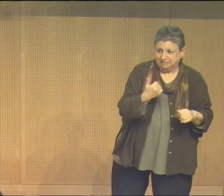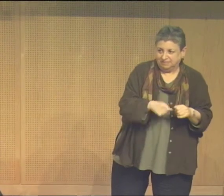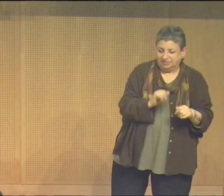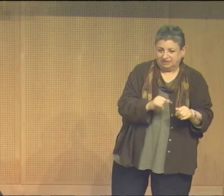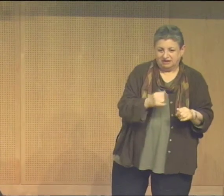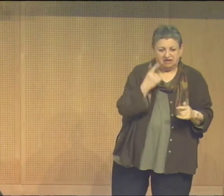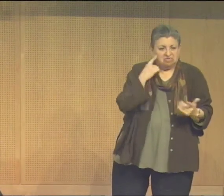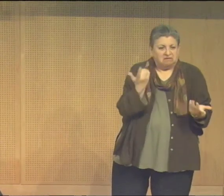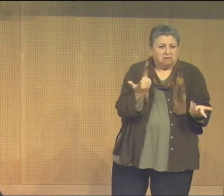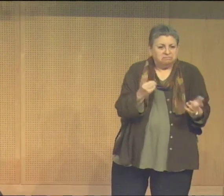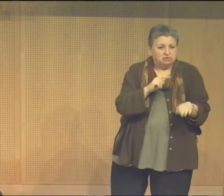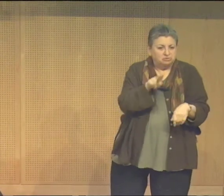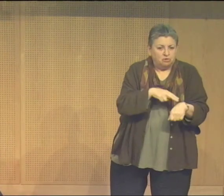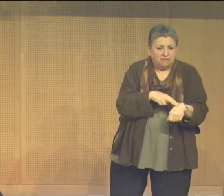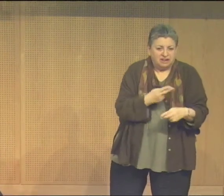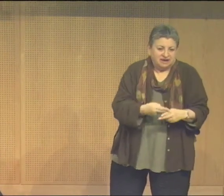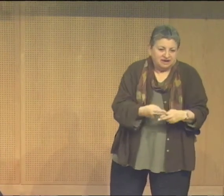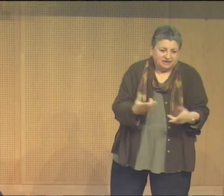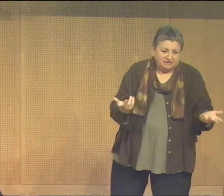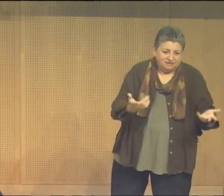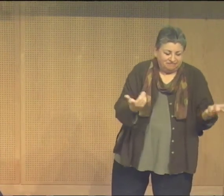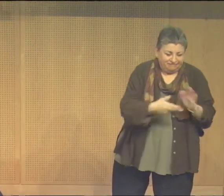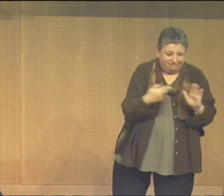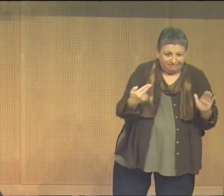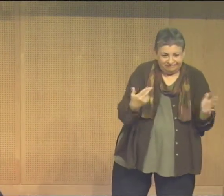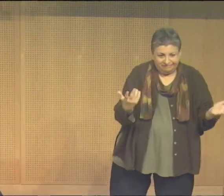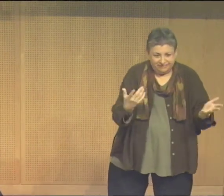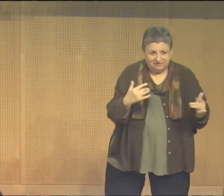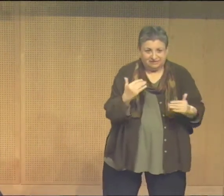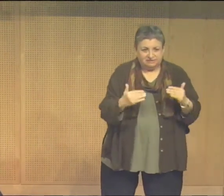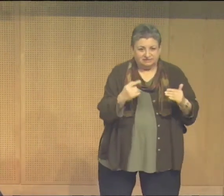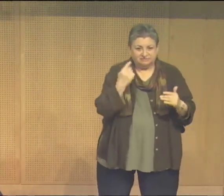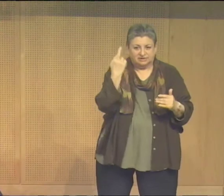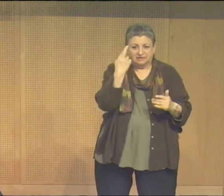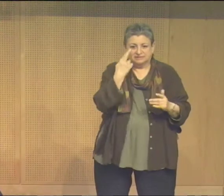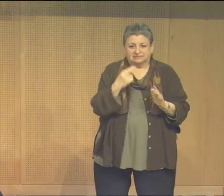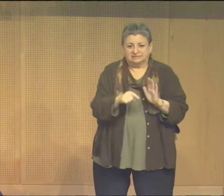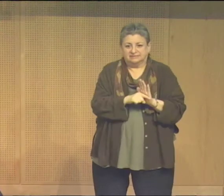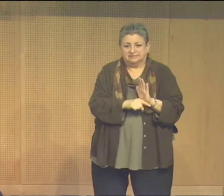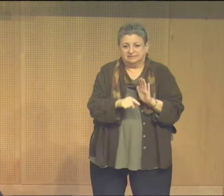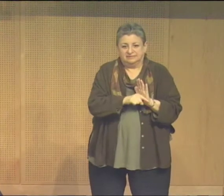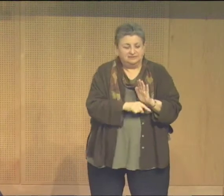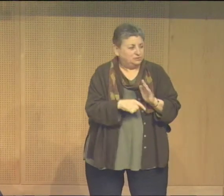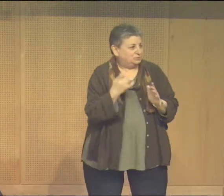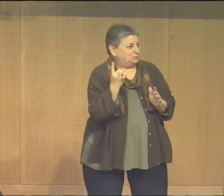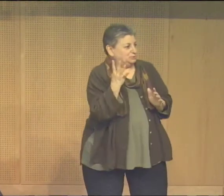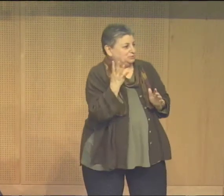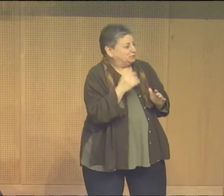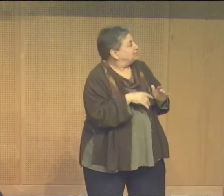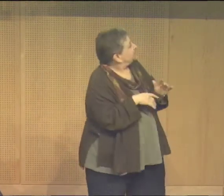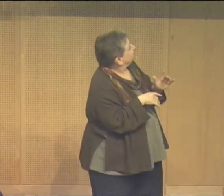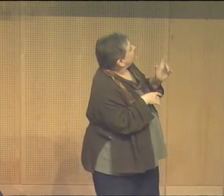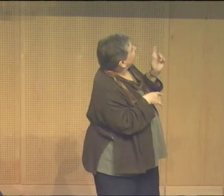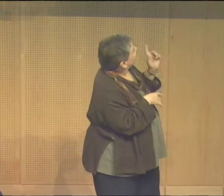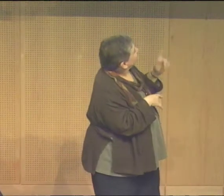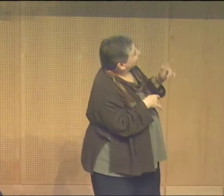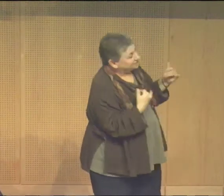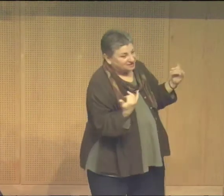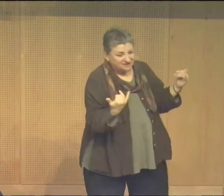was in the mainstream school. And I thought that was just a normal name that people would call each other. Little did I realize until later